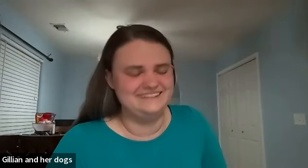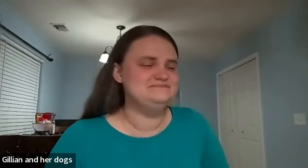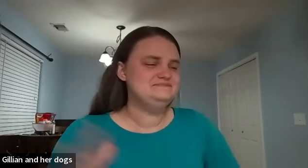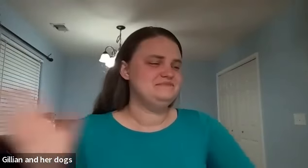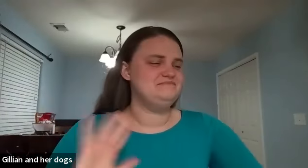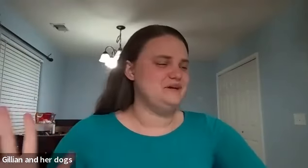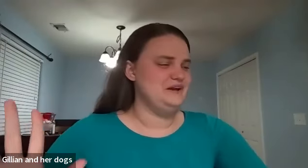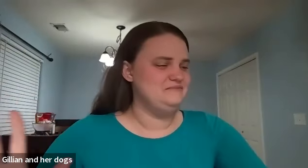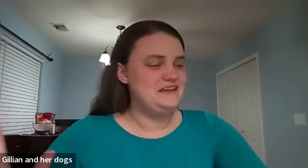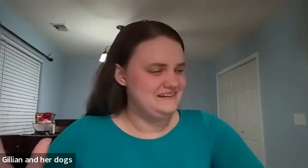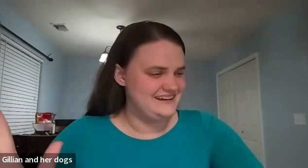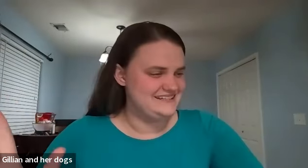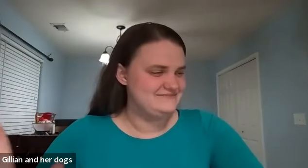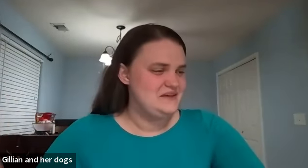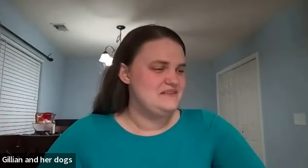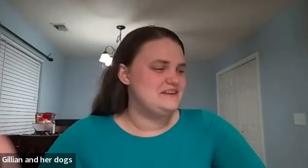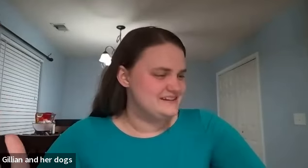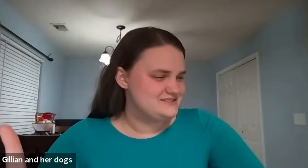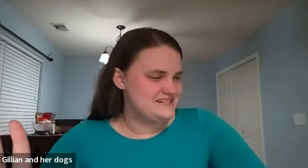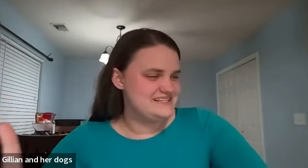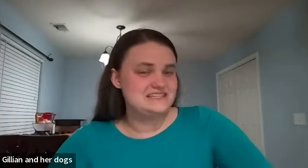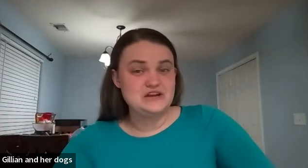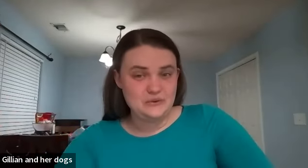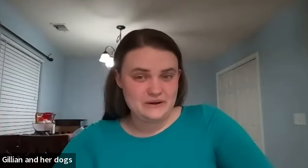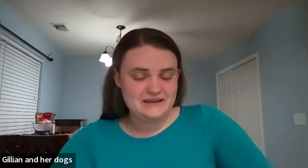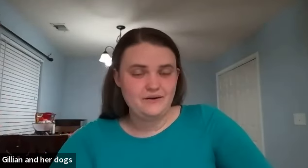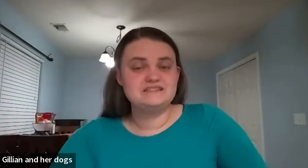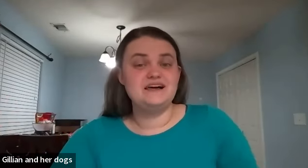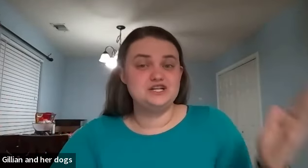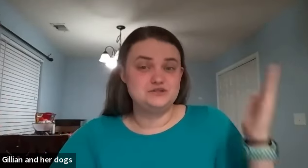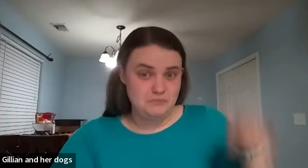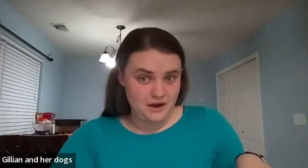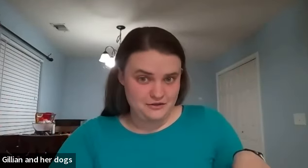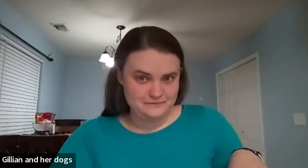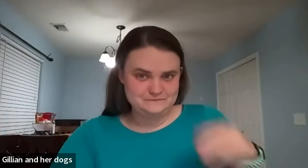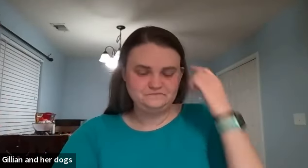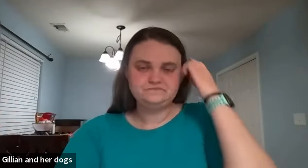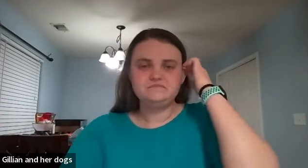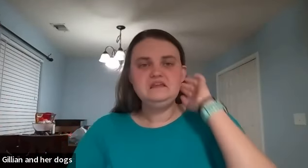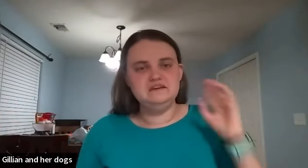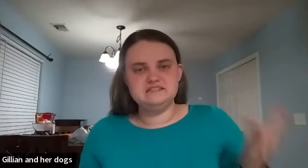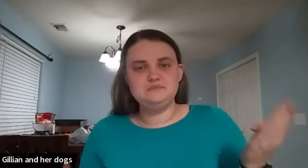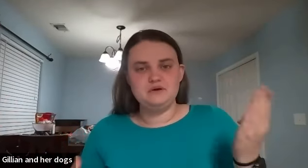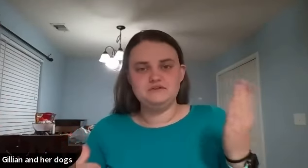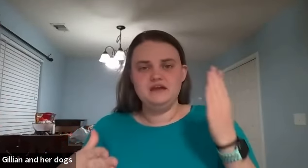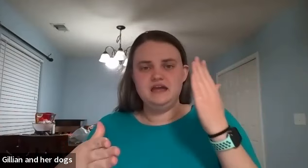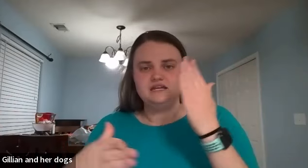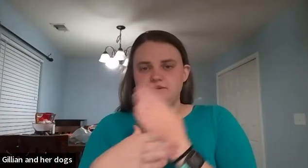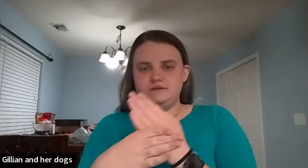but um anyways the next one is annoy slash bother this is both and it's going to